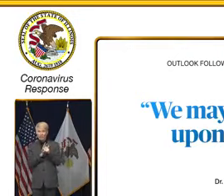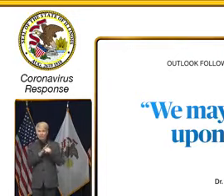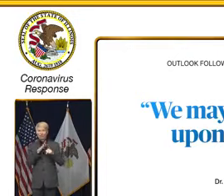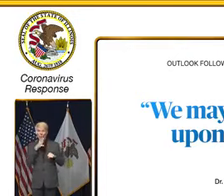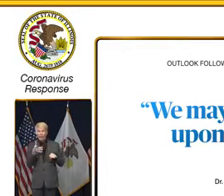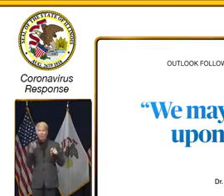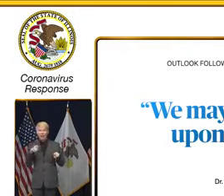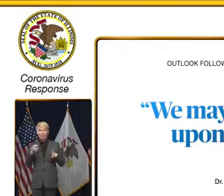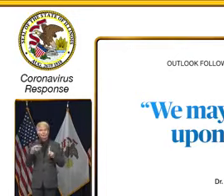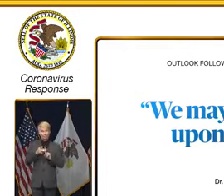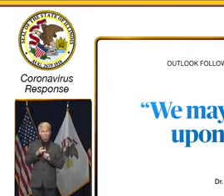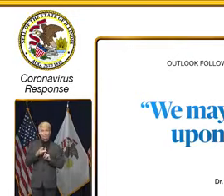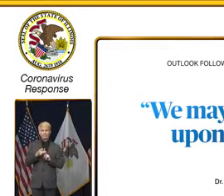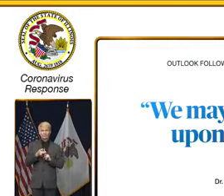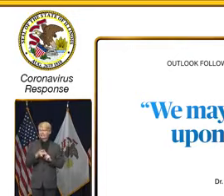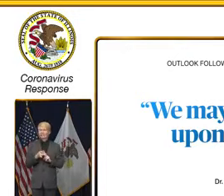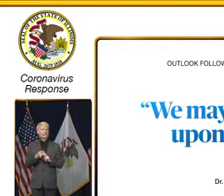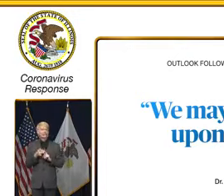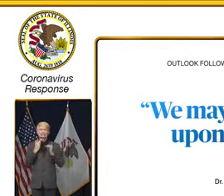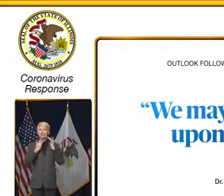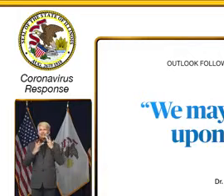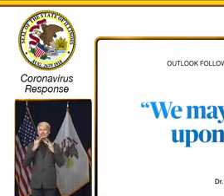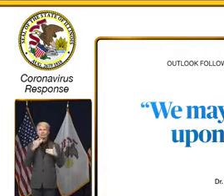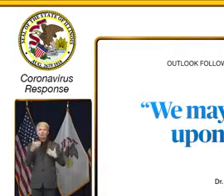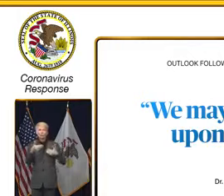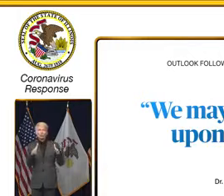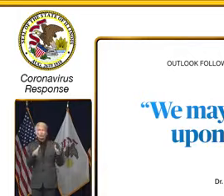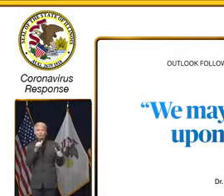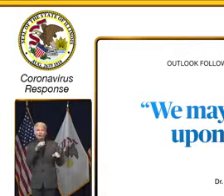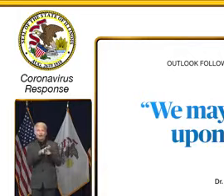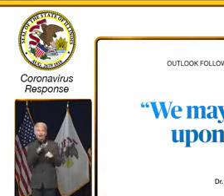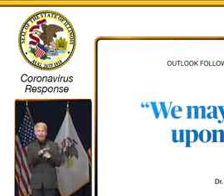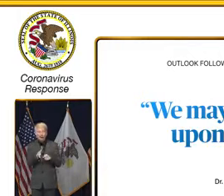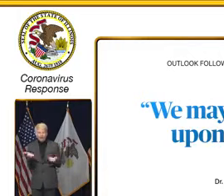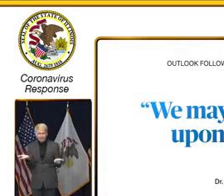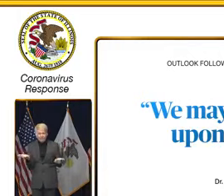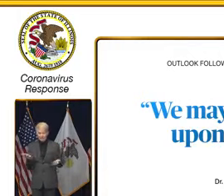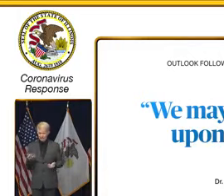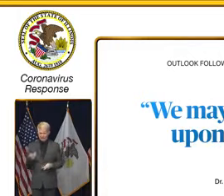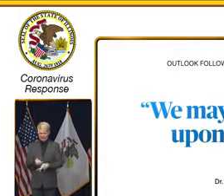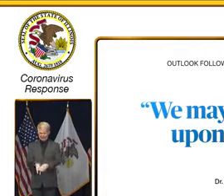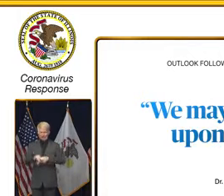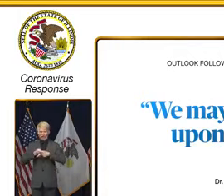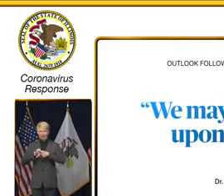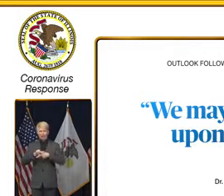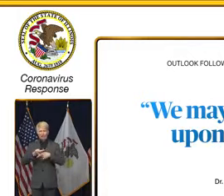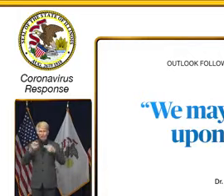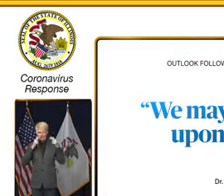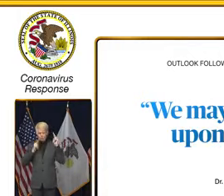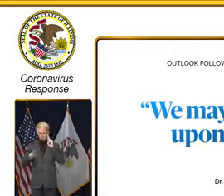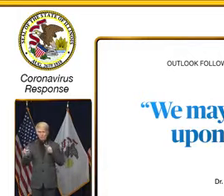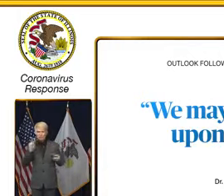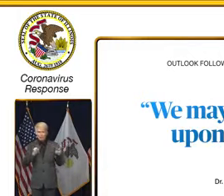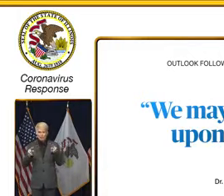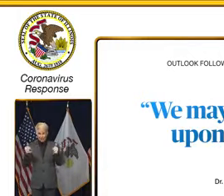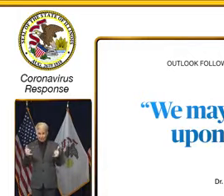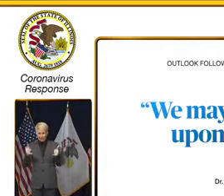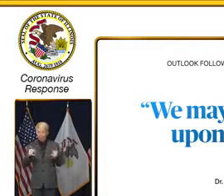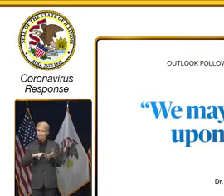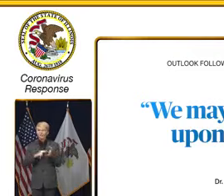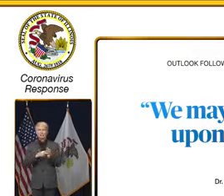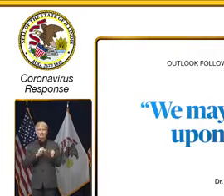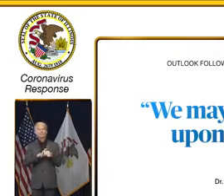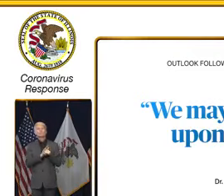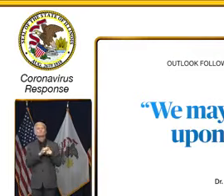is still limited. If we are not especially careful right now, the surge will overwhelm our